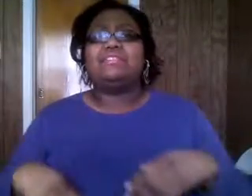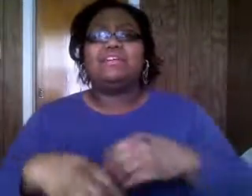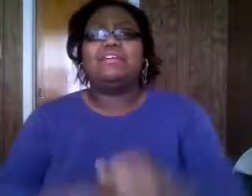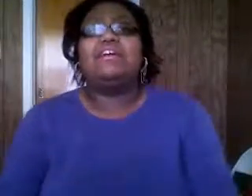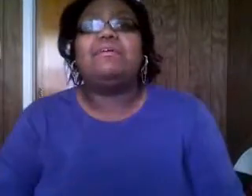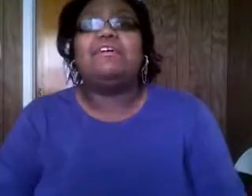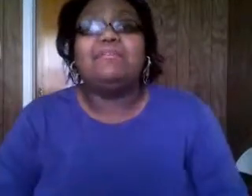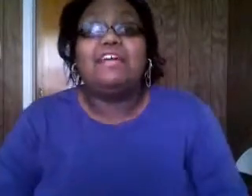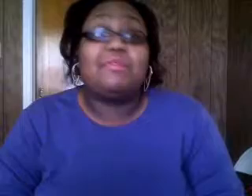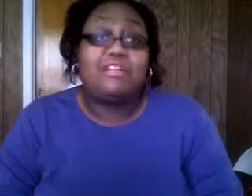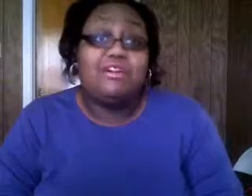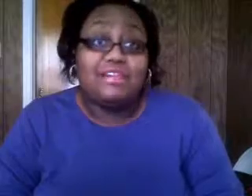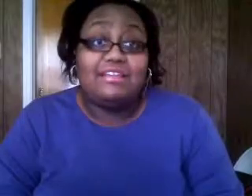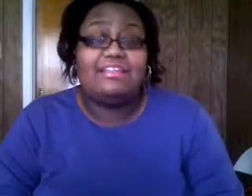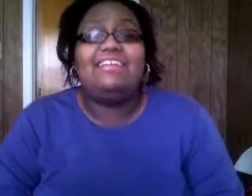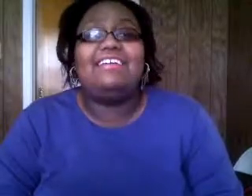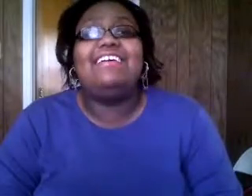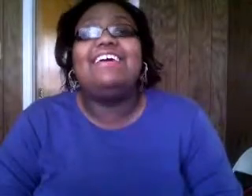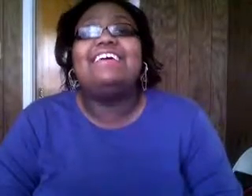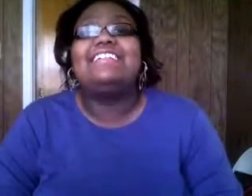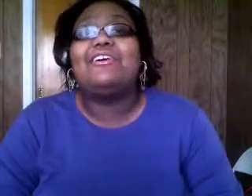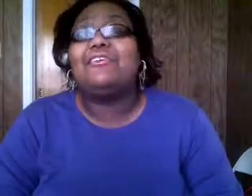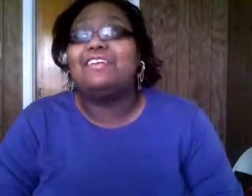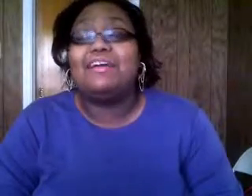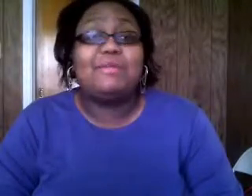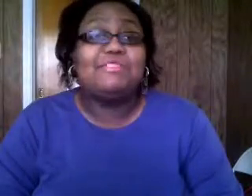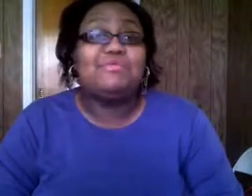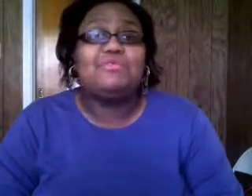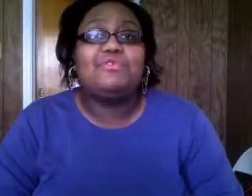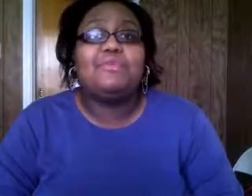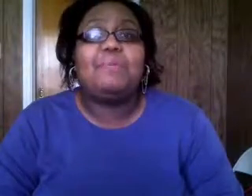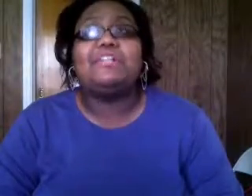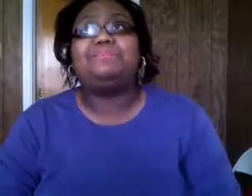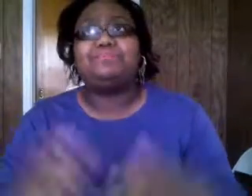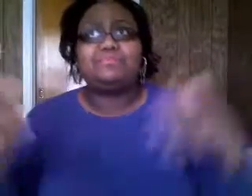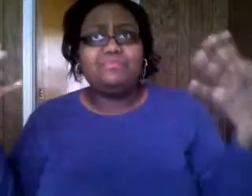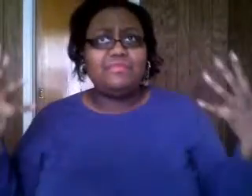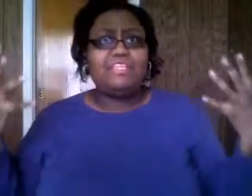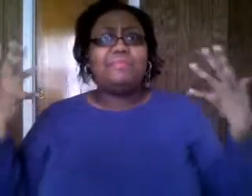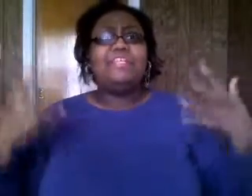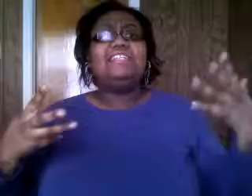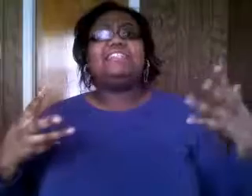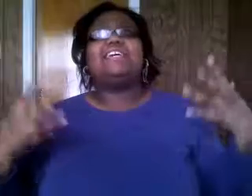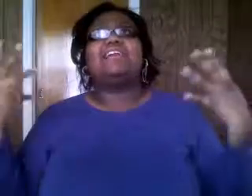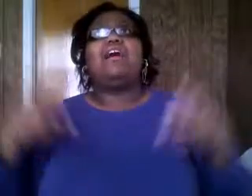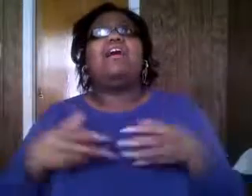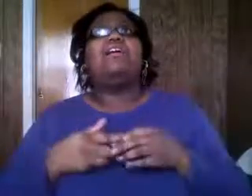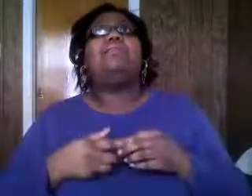scary but anyway it had been a long night so yeah but it was beautiful and but the peace and the calm